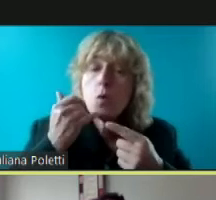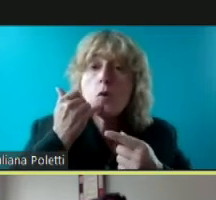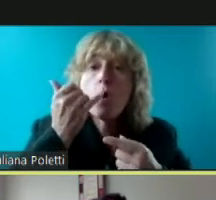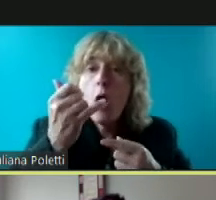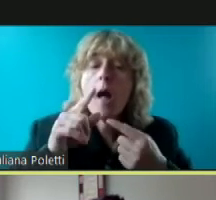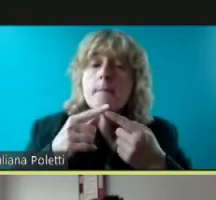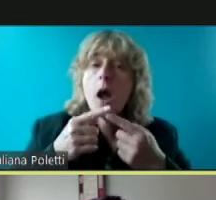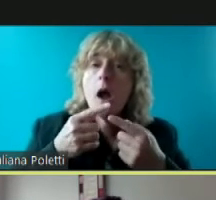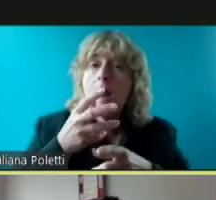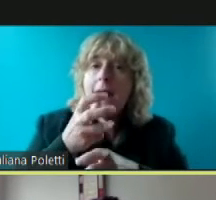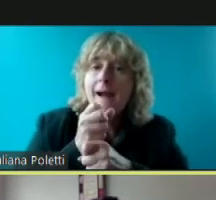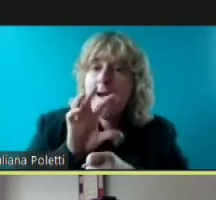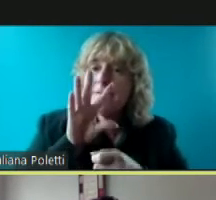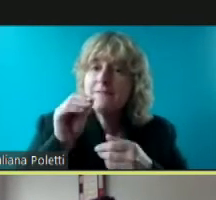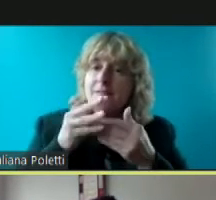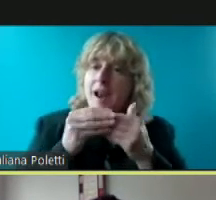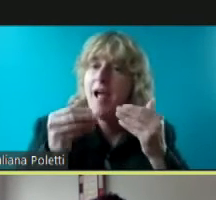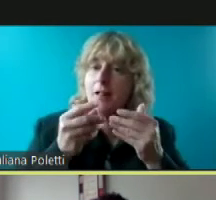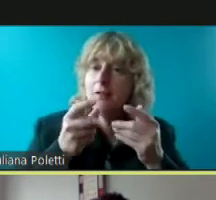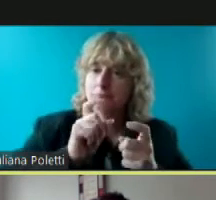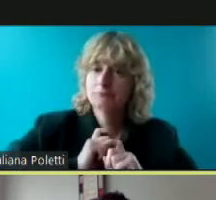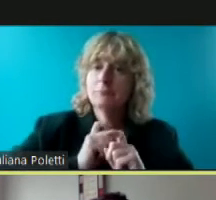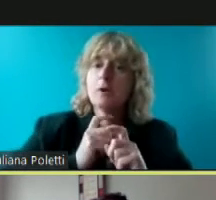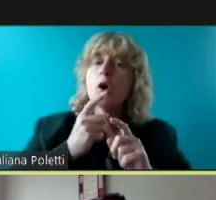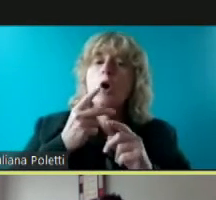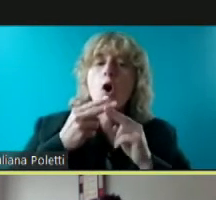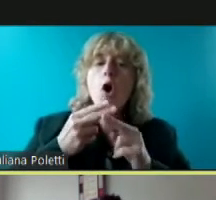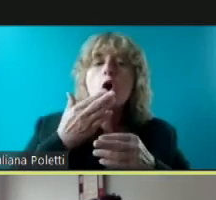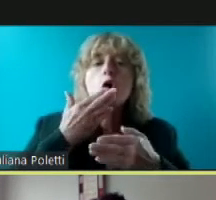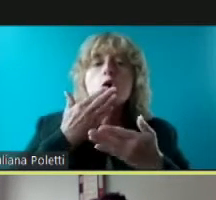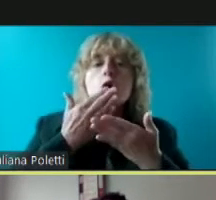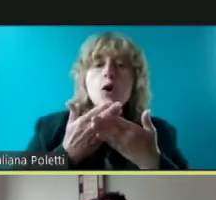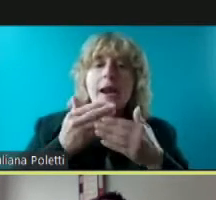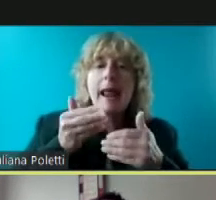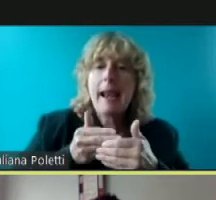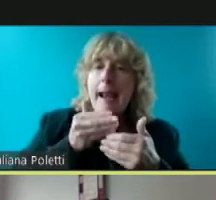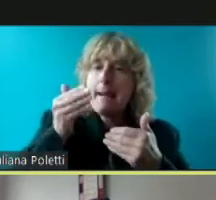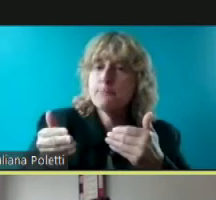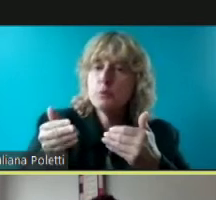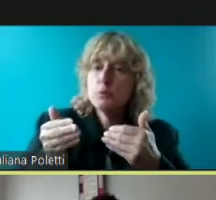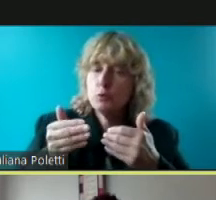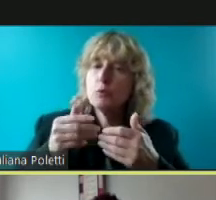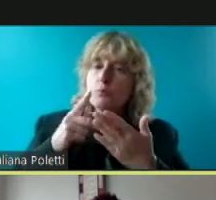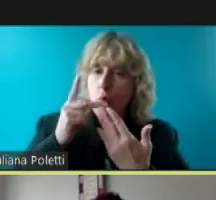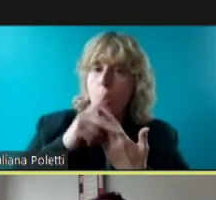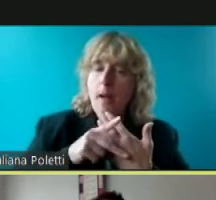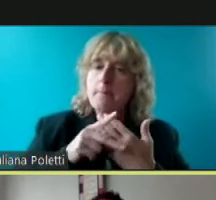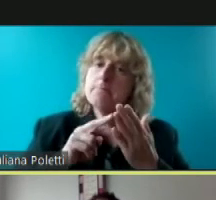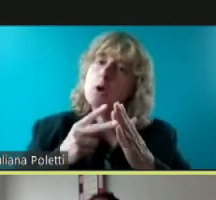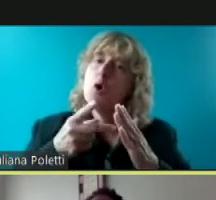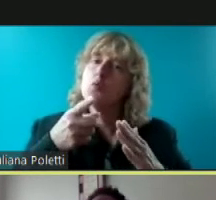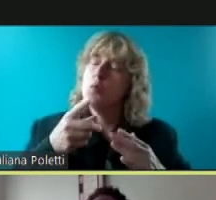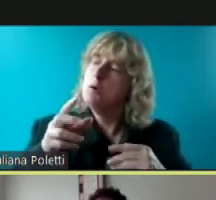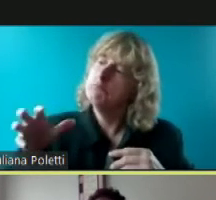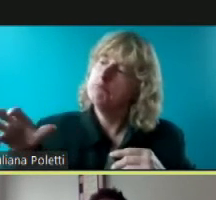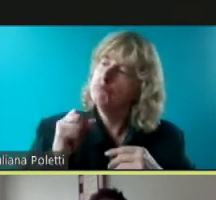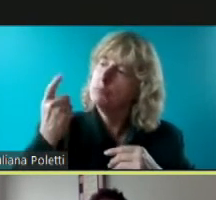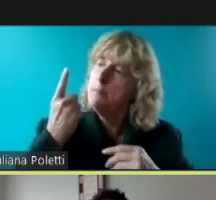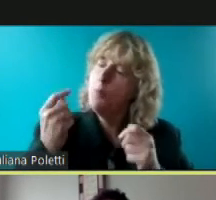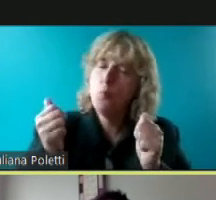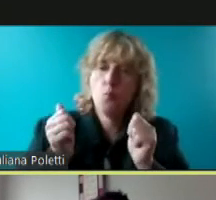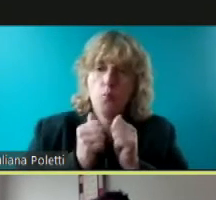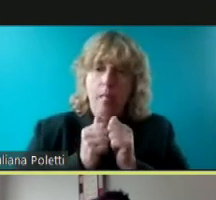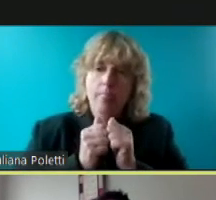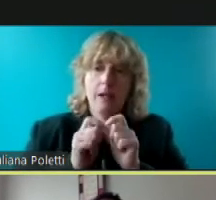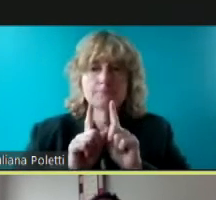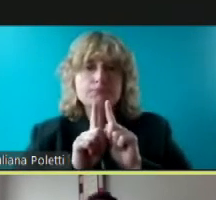actually take someone to get their first vaccine and you'll receive a 50 gift card